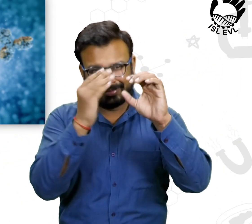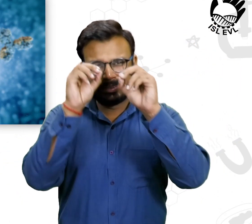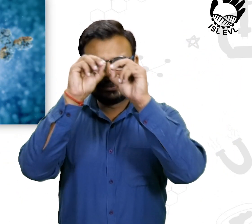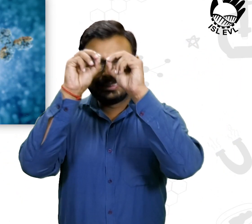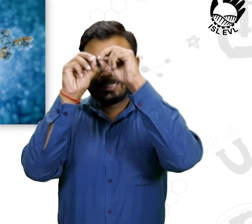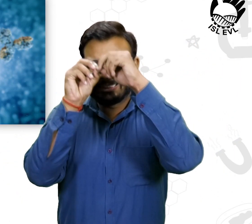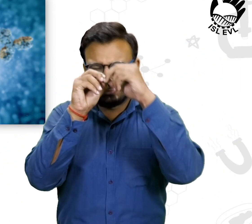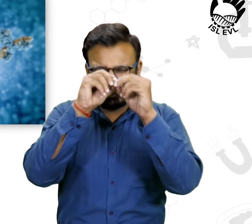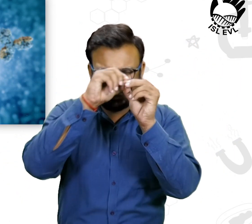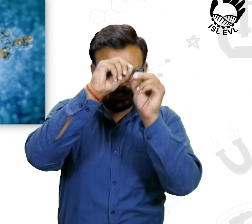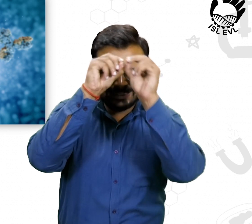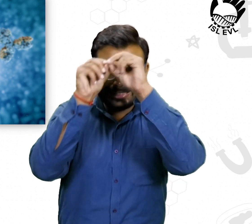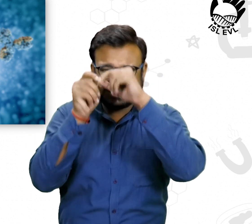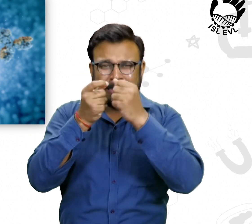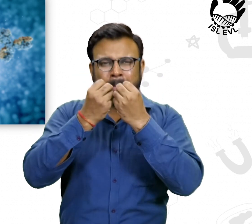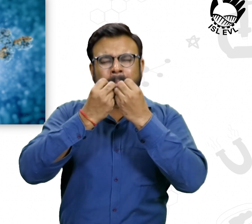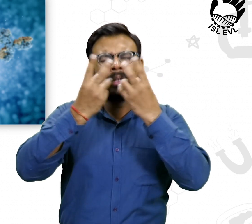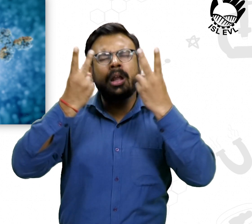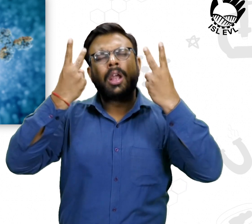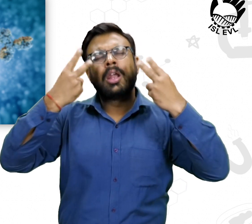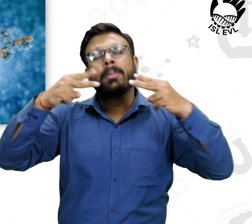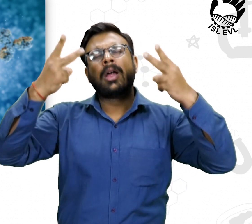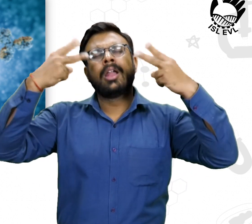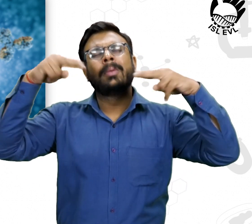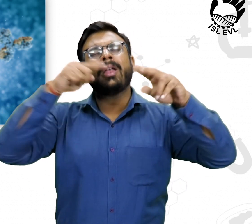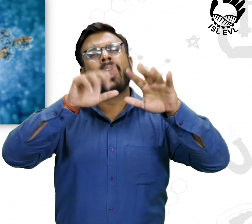Microstructures, vital decisions.